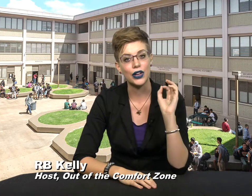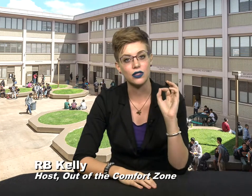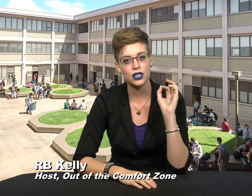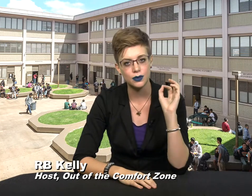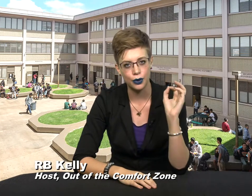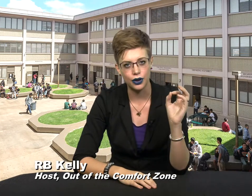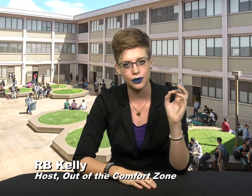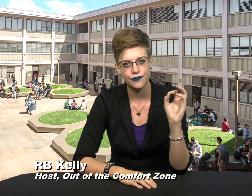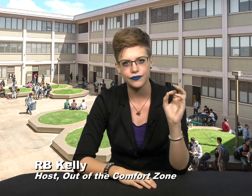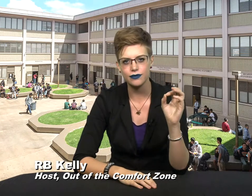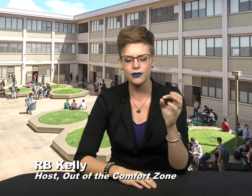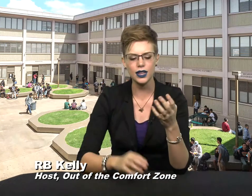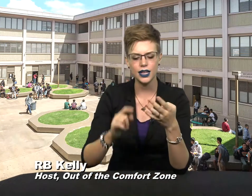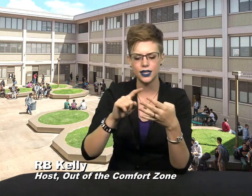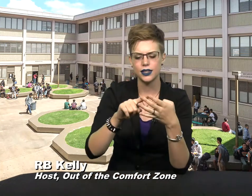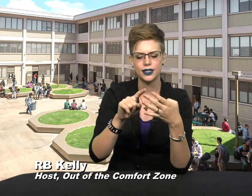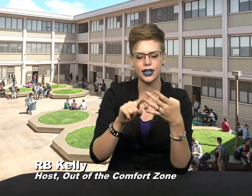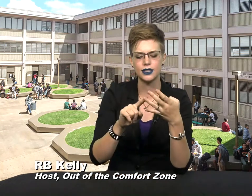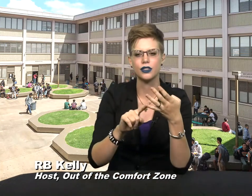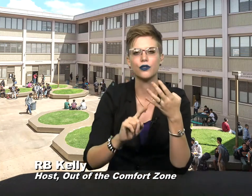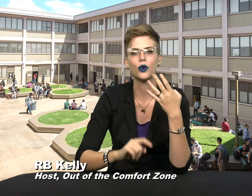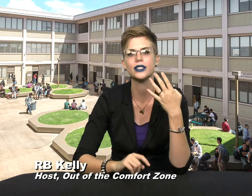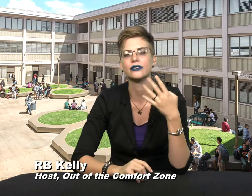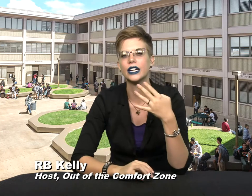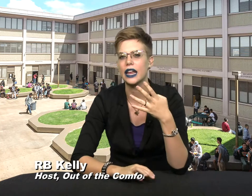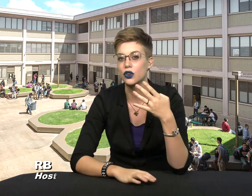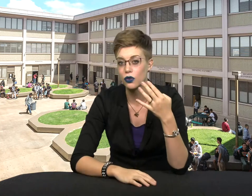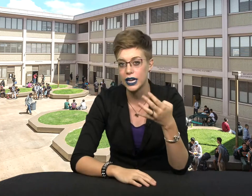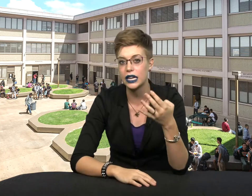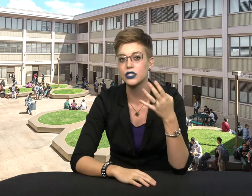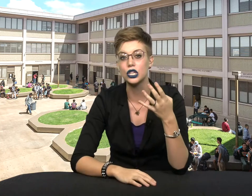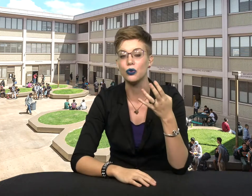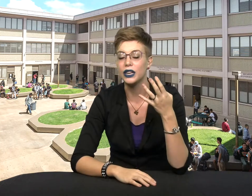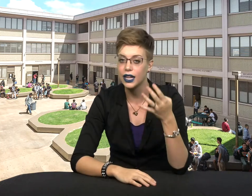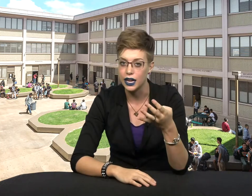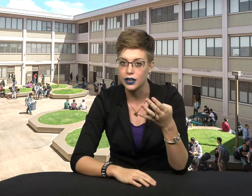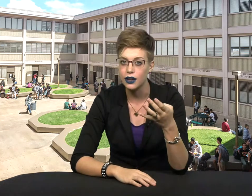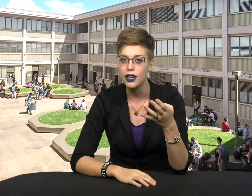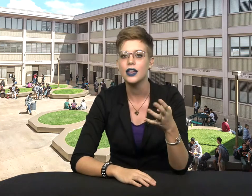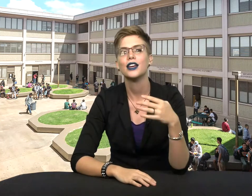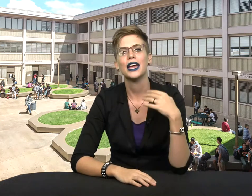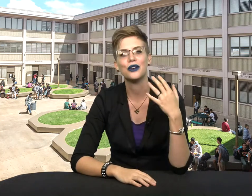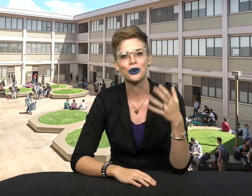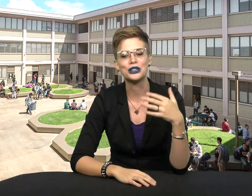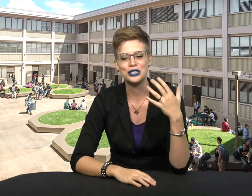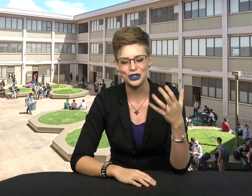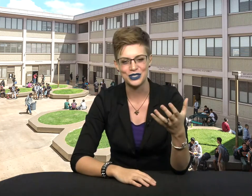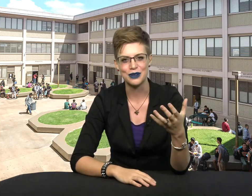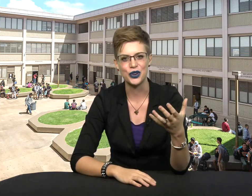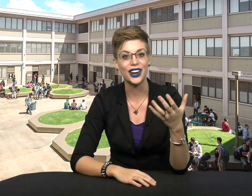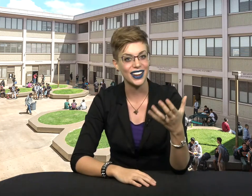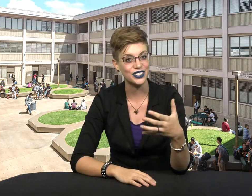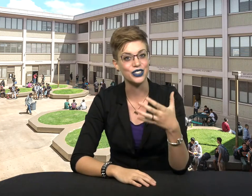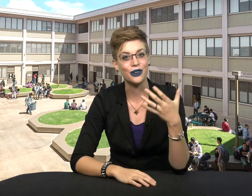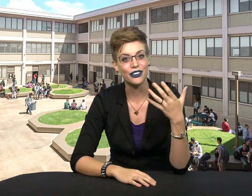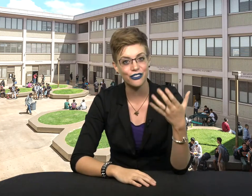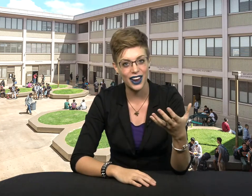in this book says the four different ingredients you need in order to turn someone into a friend.